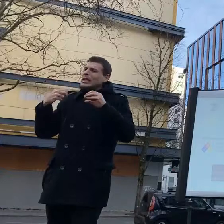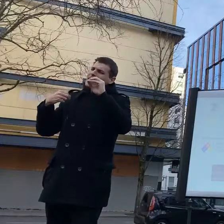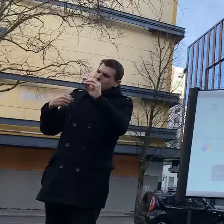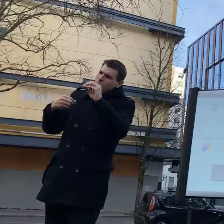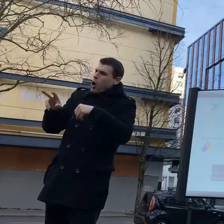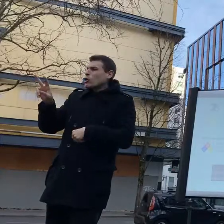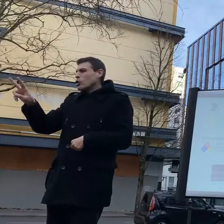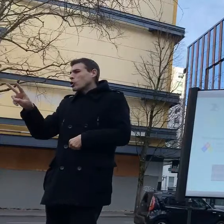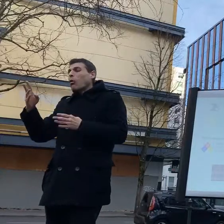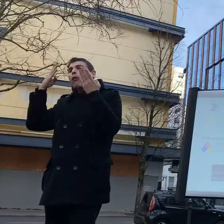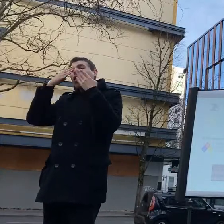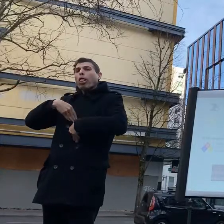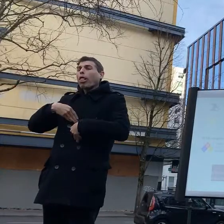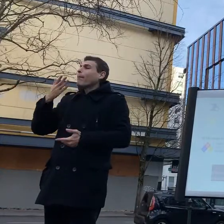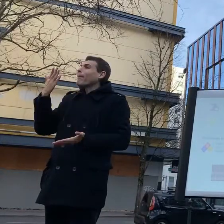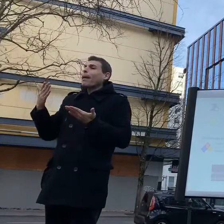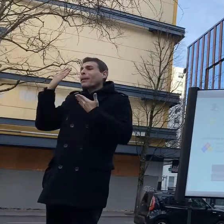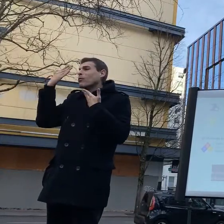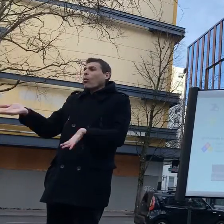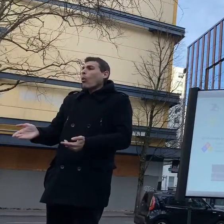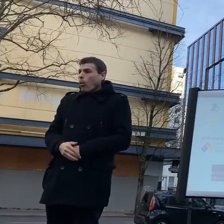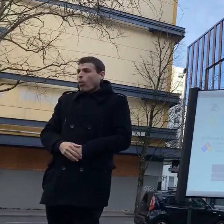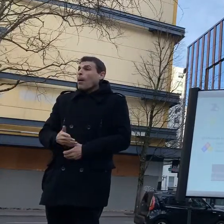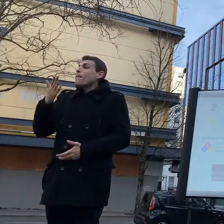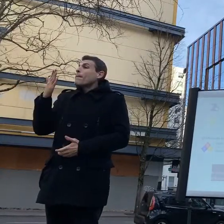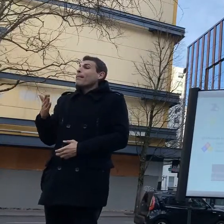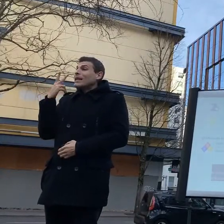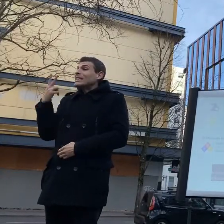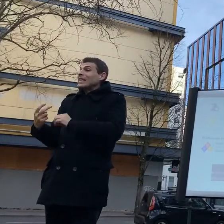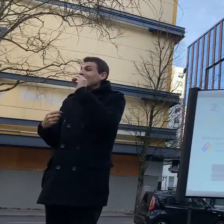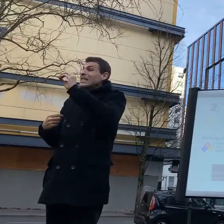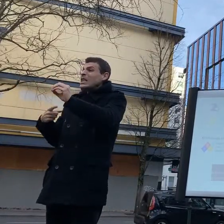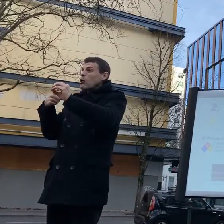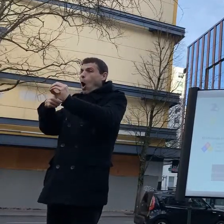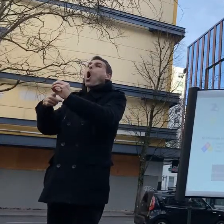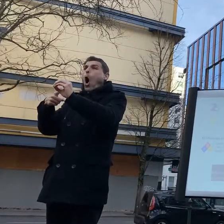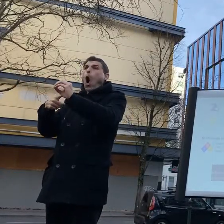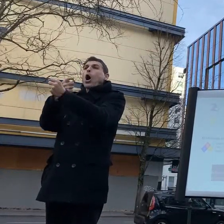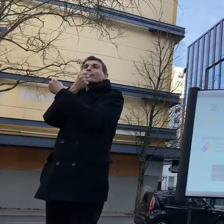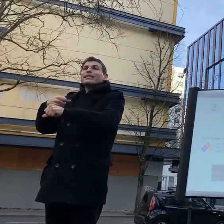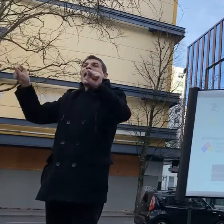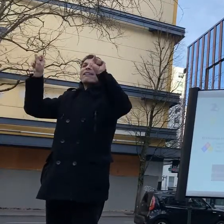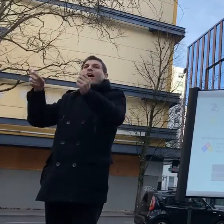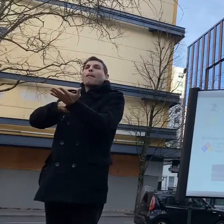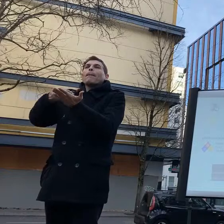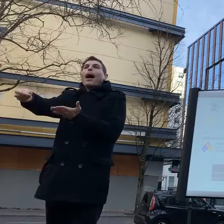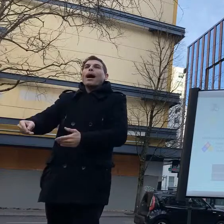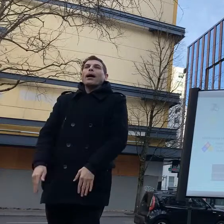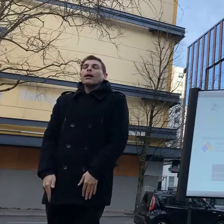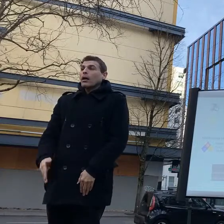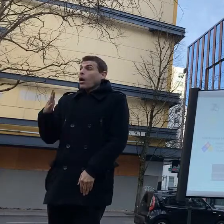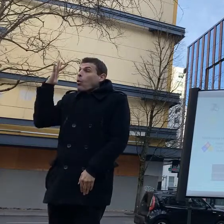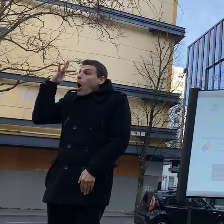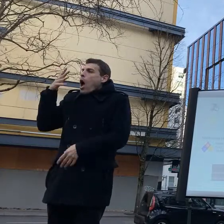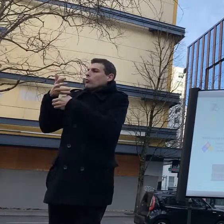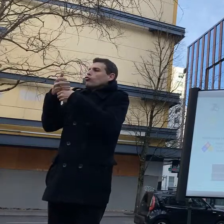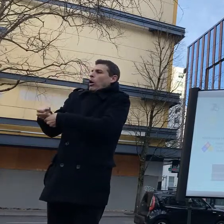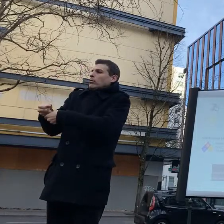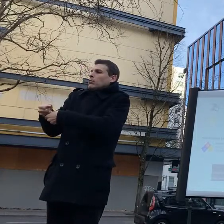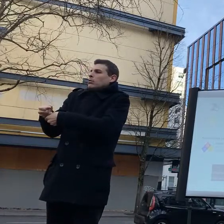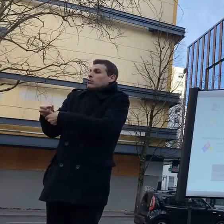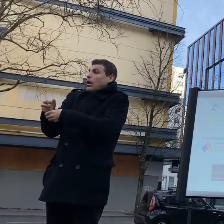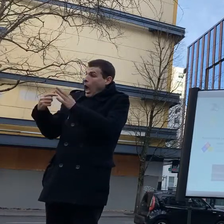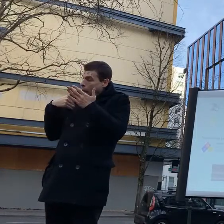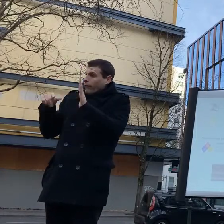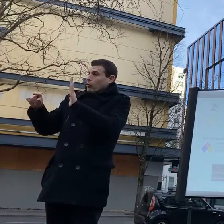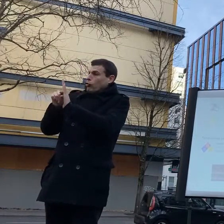smoke right like just to flip back here safe smoke has a two health rating that means it's hazardous to your health